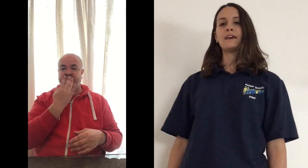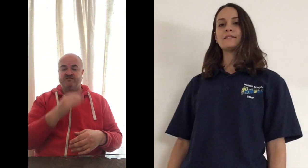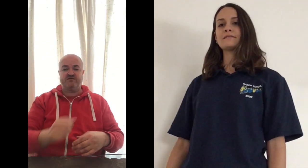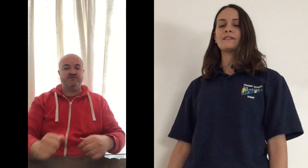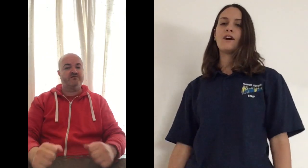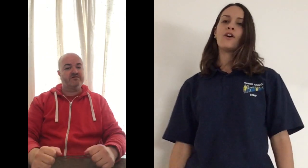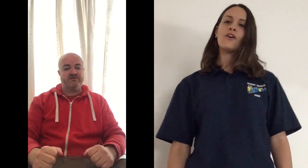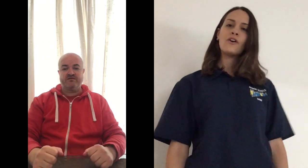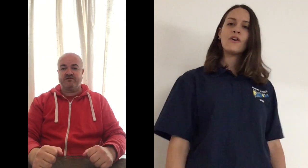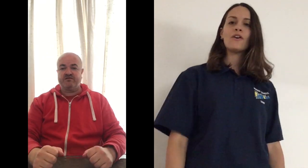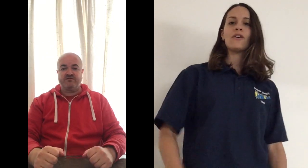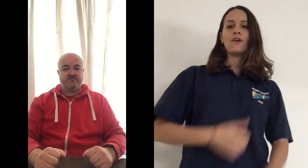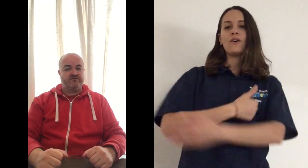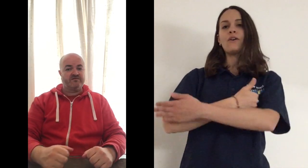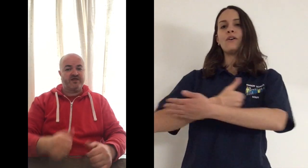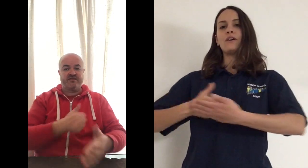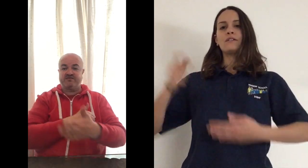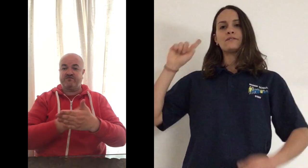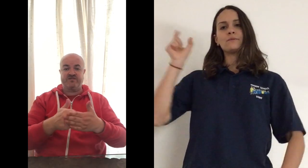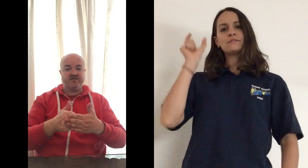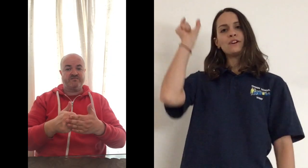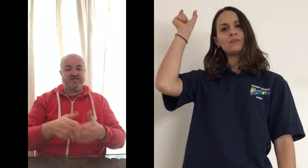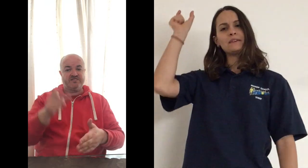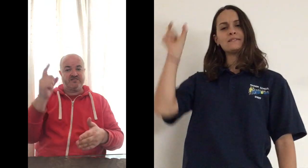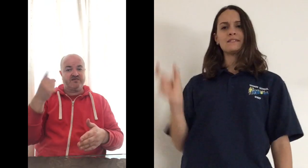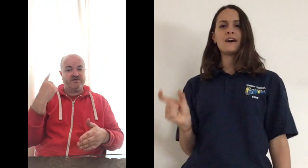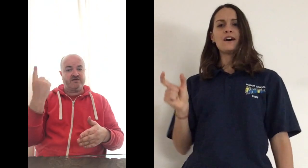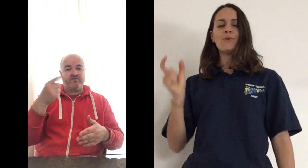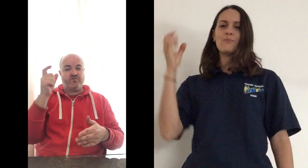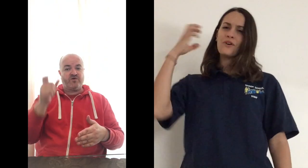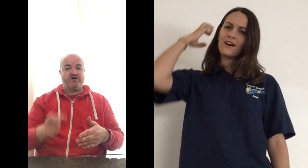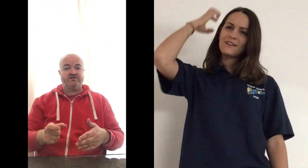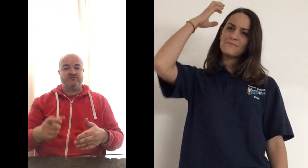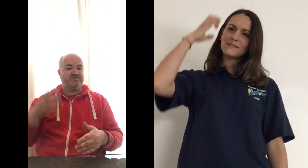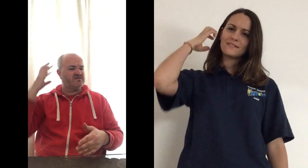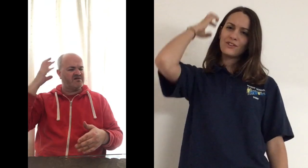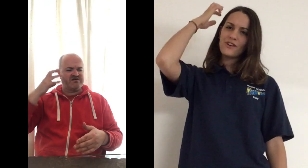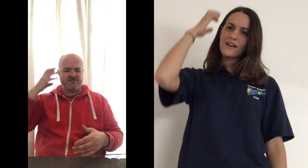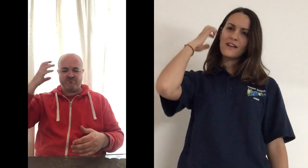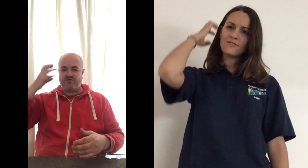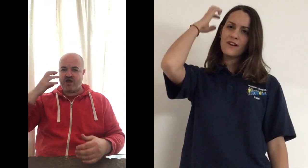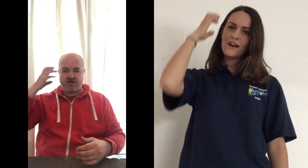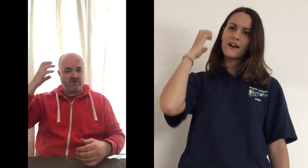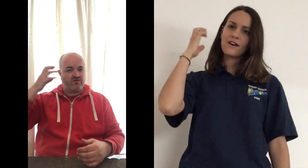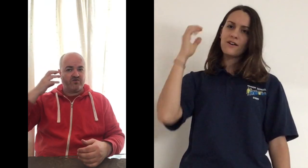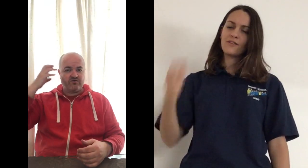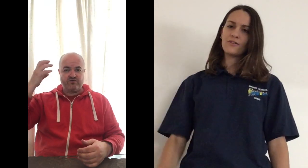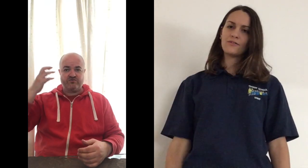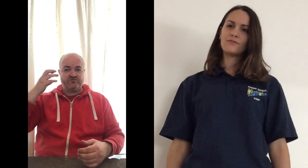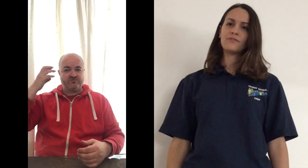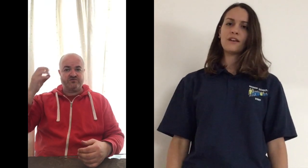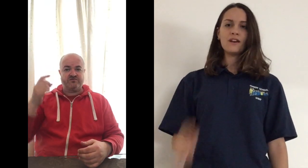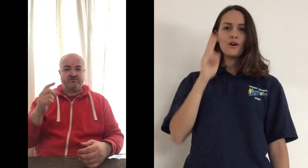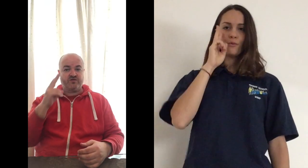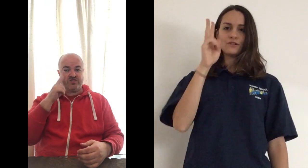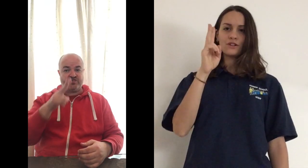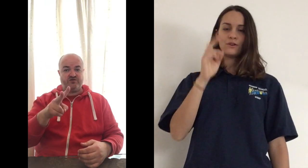mistakes Oh, there's always gonna be someone messing your head around